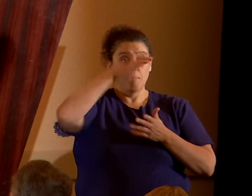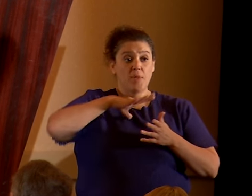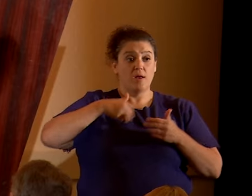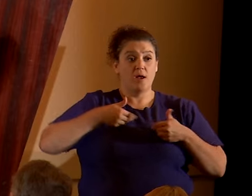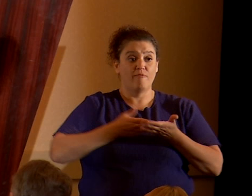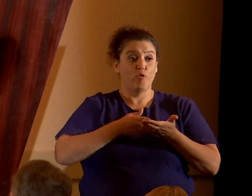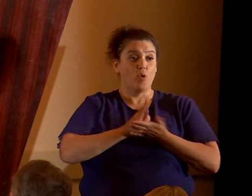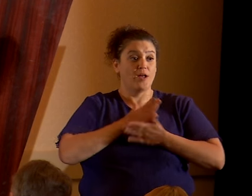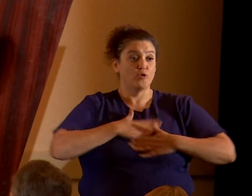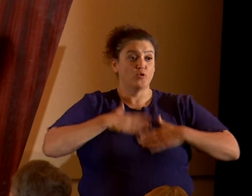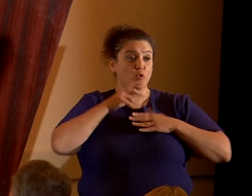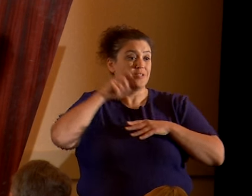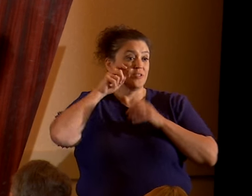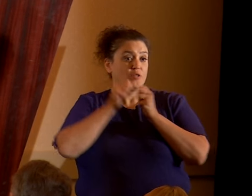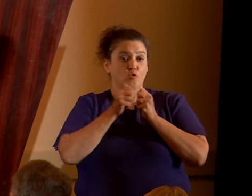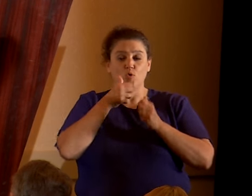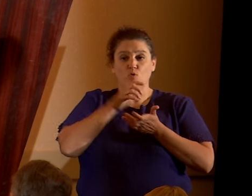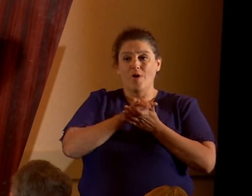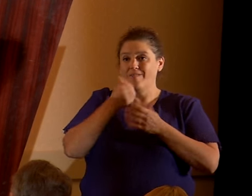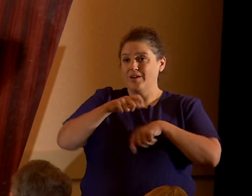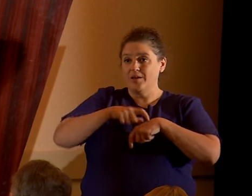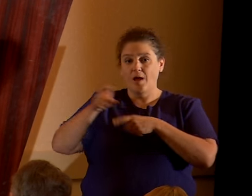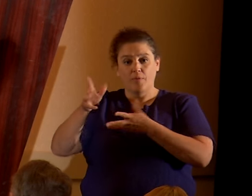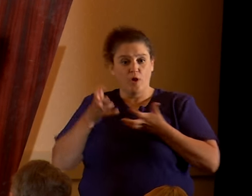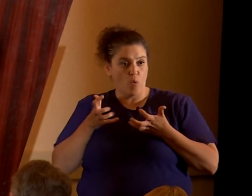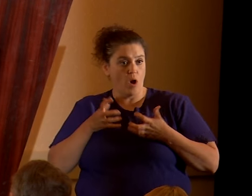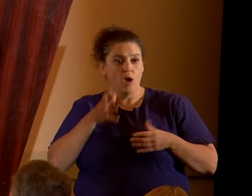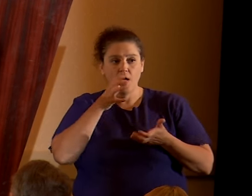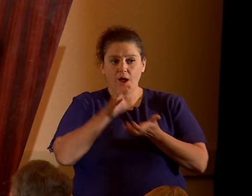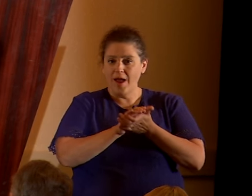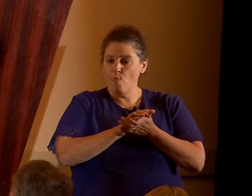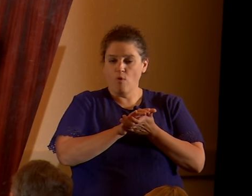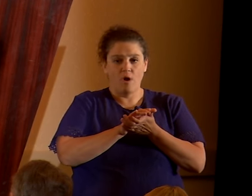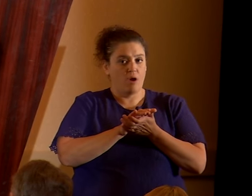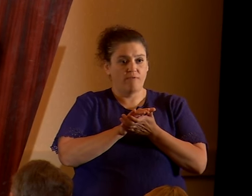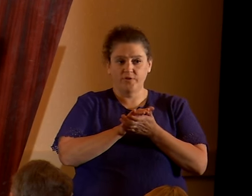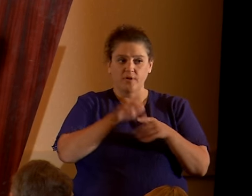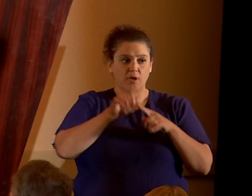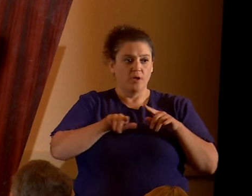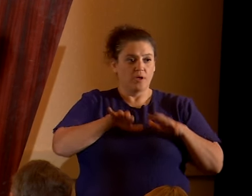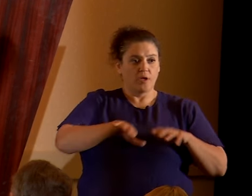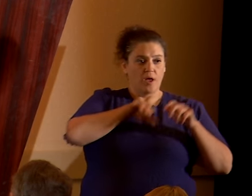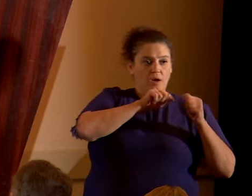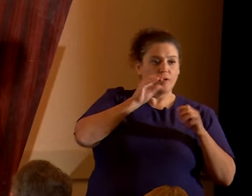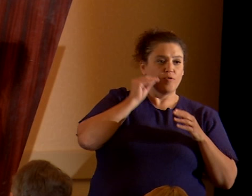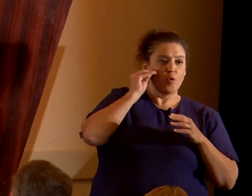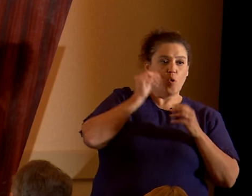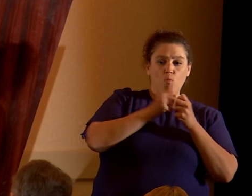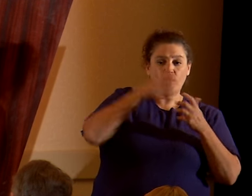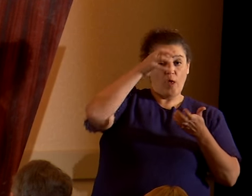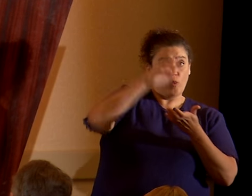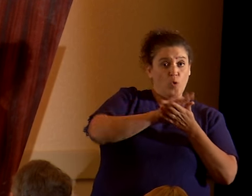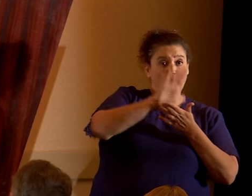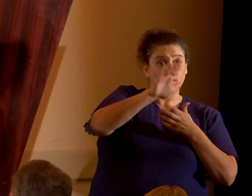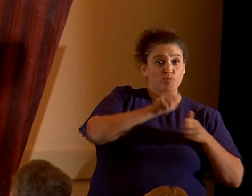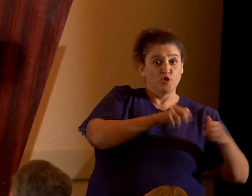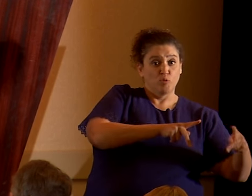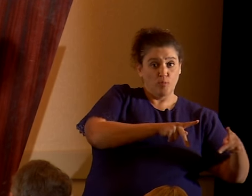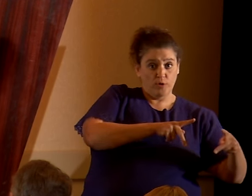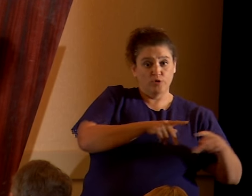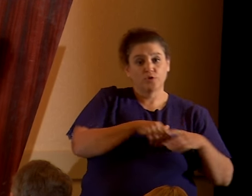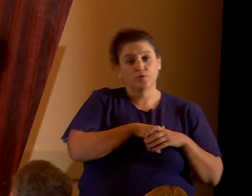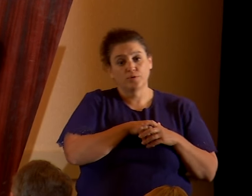anytime they want, and wives cannot leave their home without their husband's permission. Article